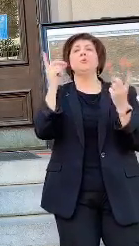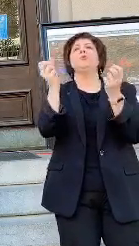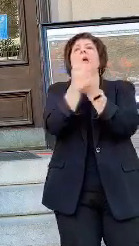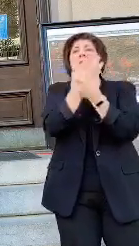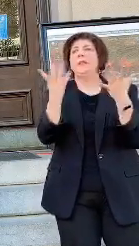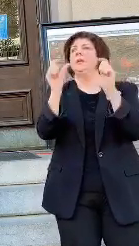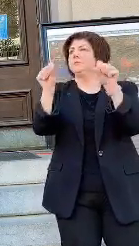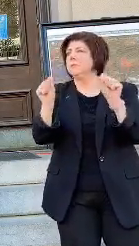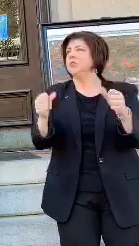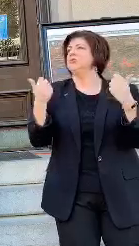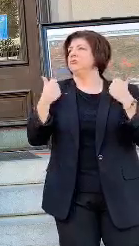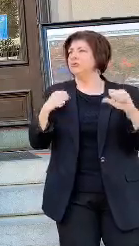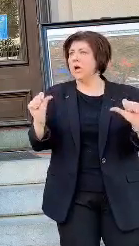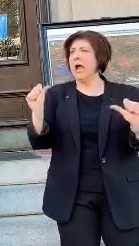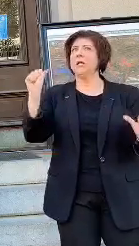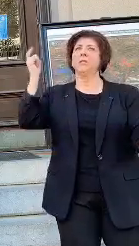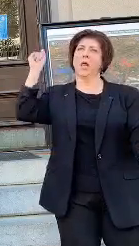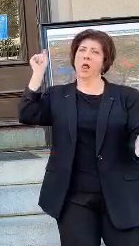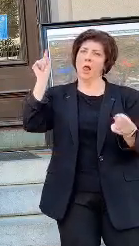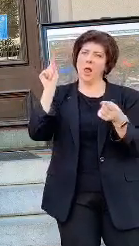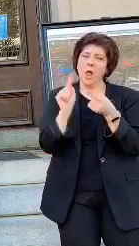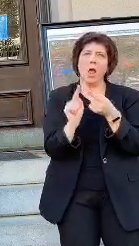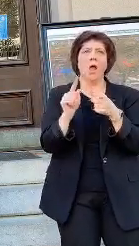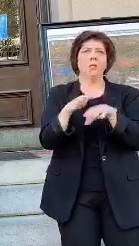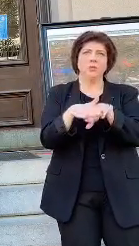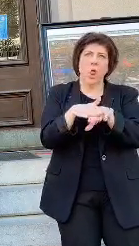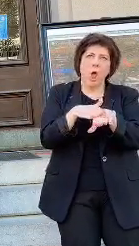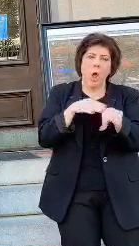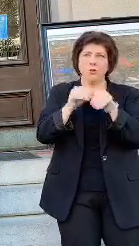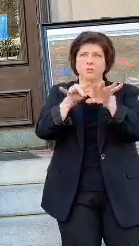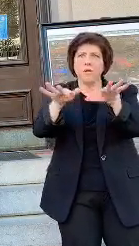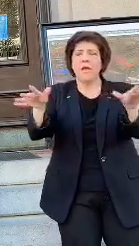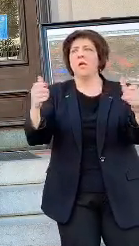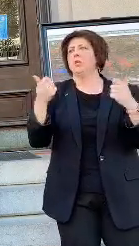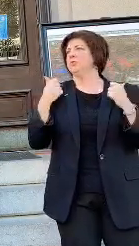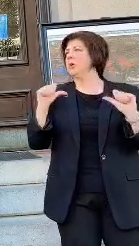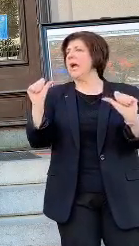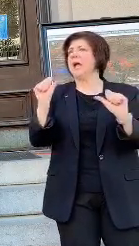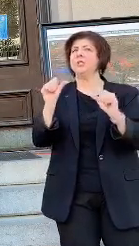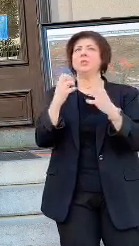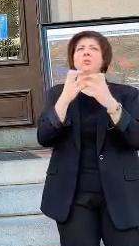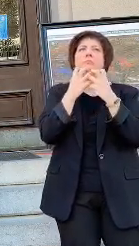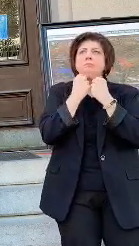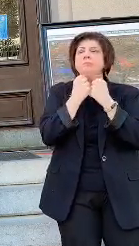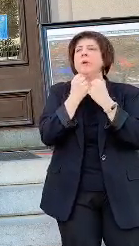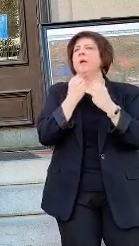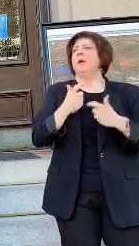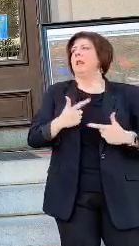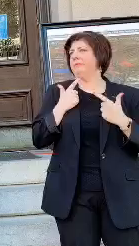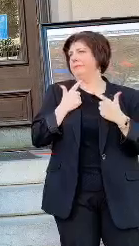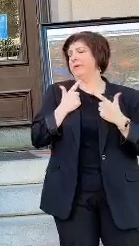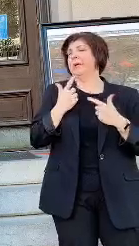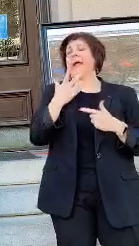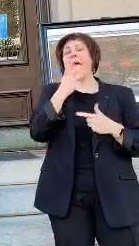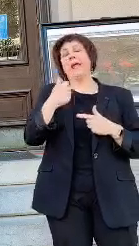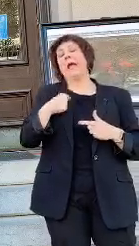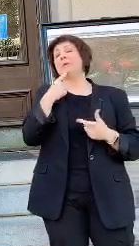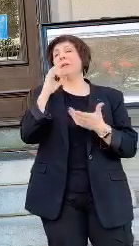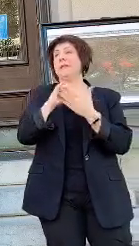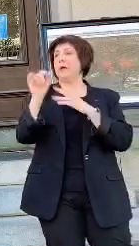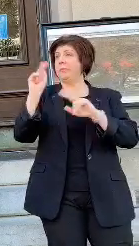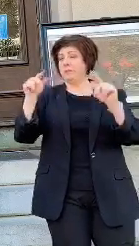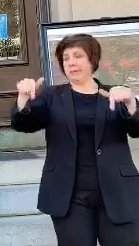can to try and slow the spread of this virus, to try and preserve human life, I would say that the people of